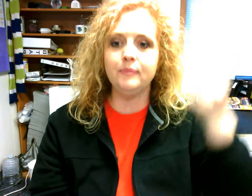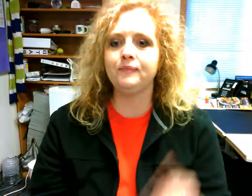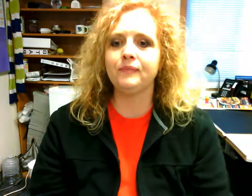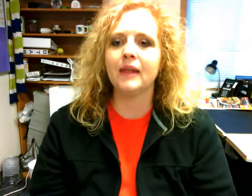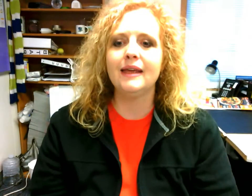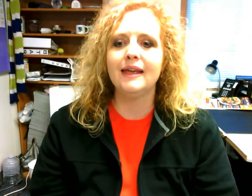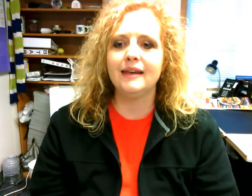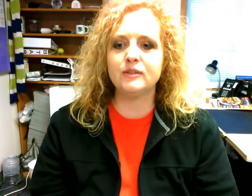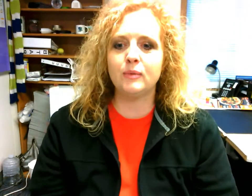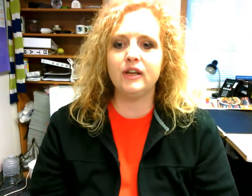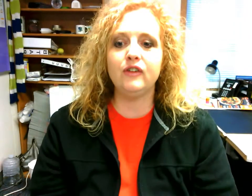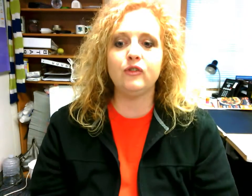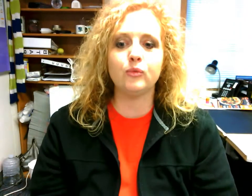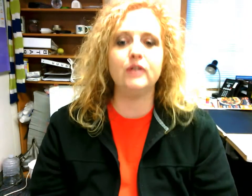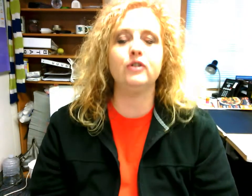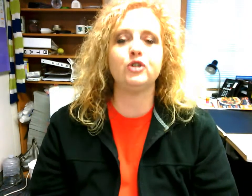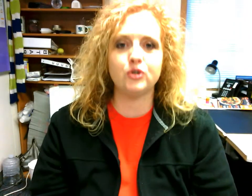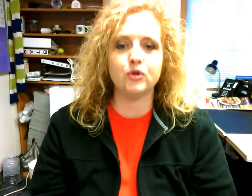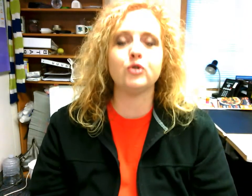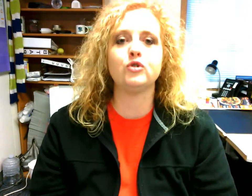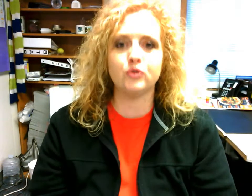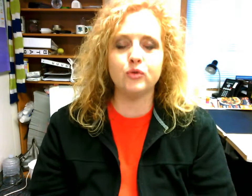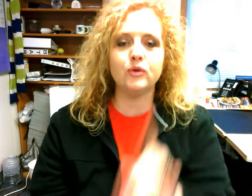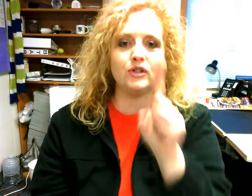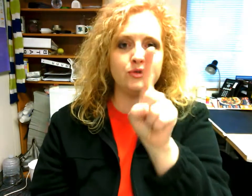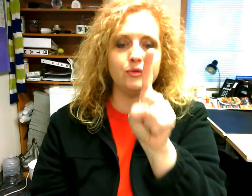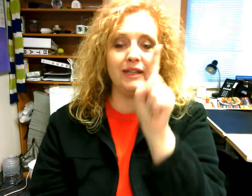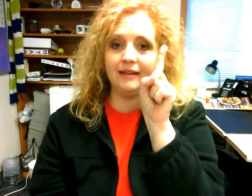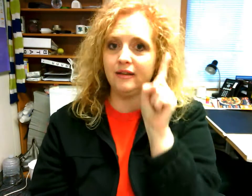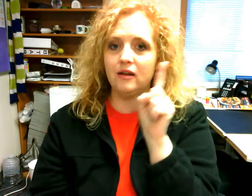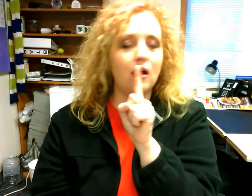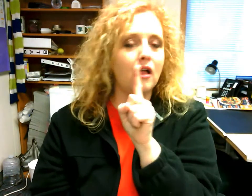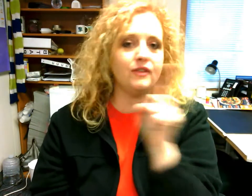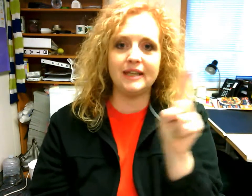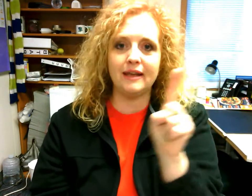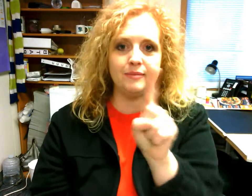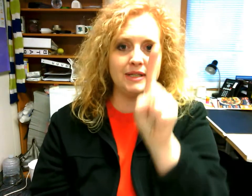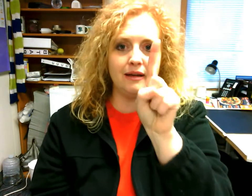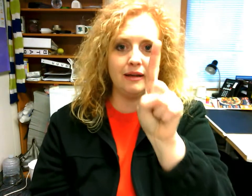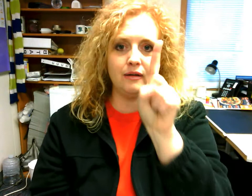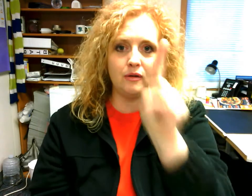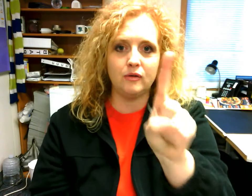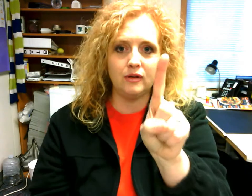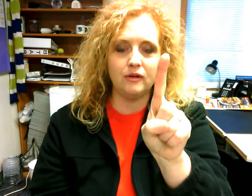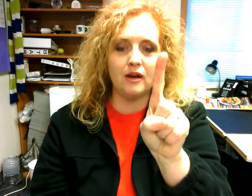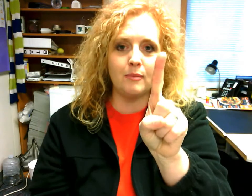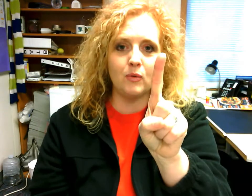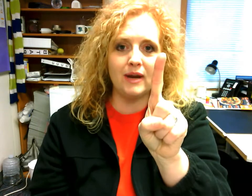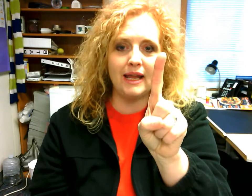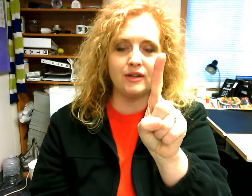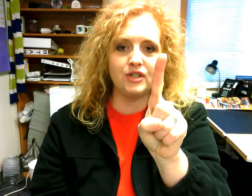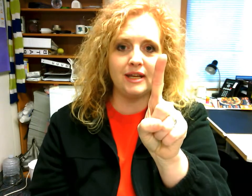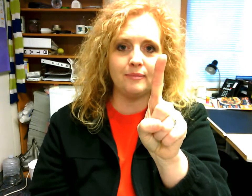next one is real sure true and truly all the same sign the number one hand shape